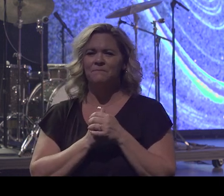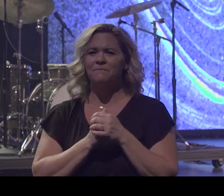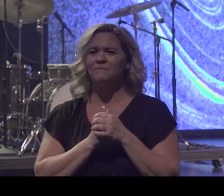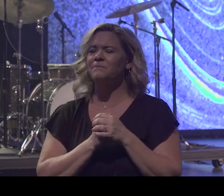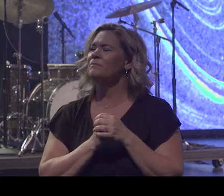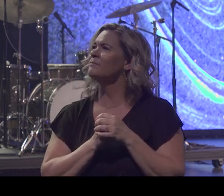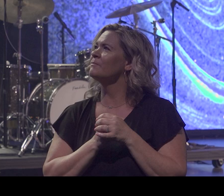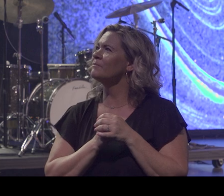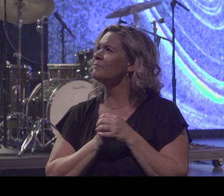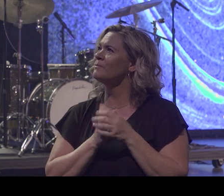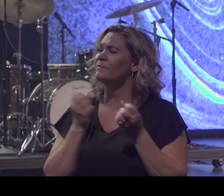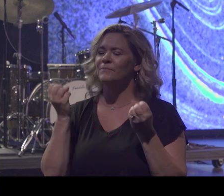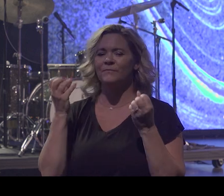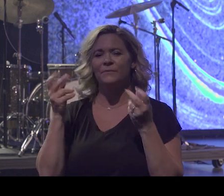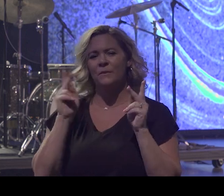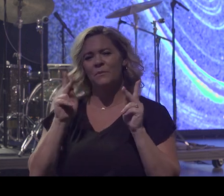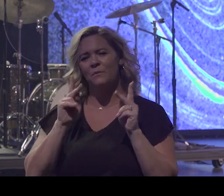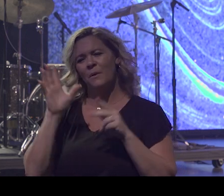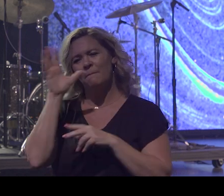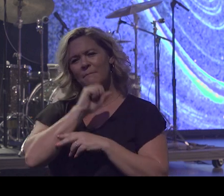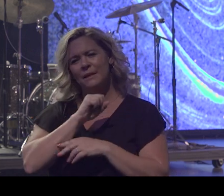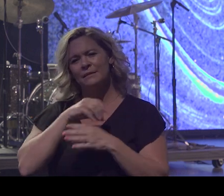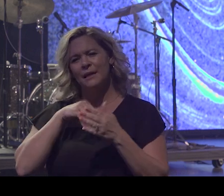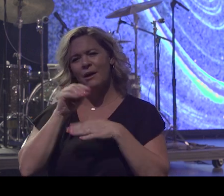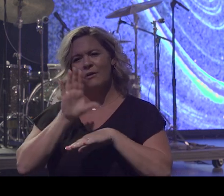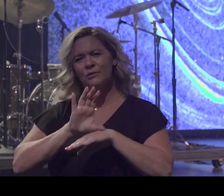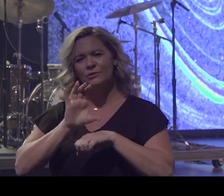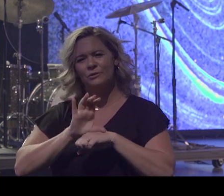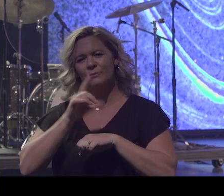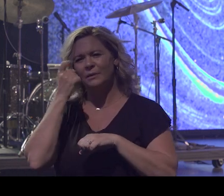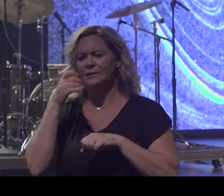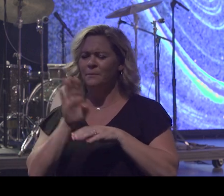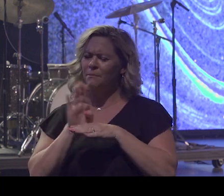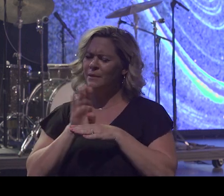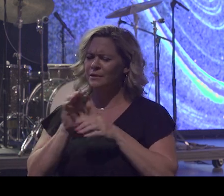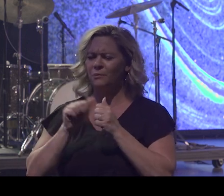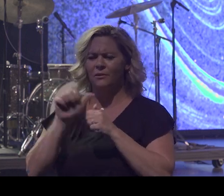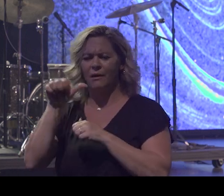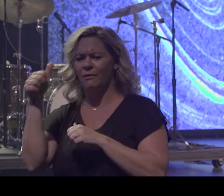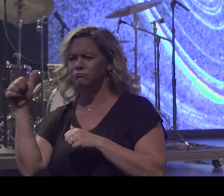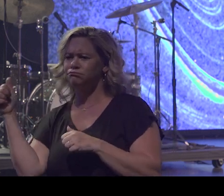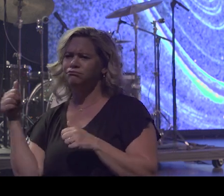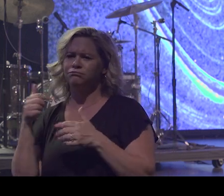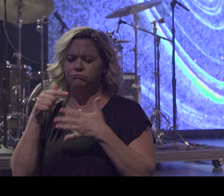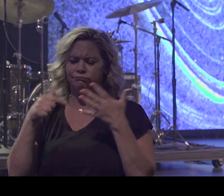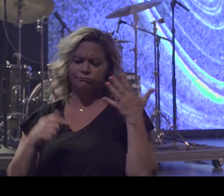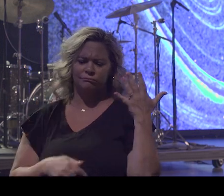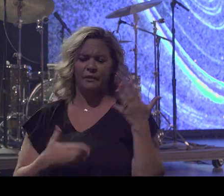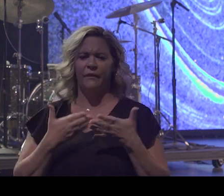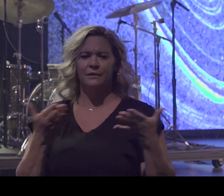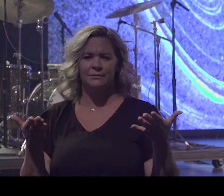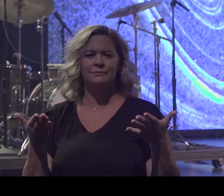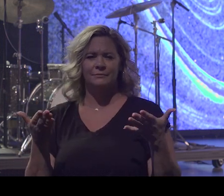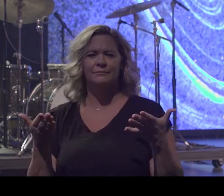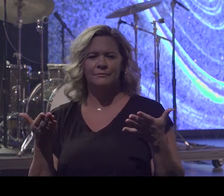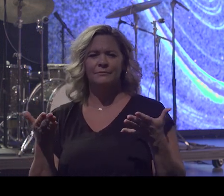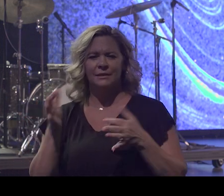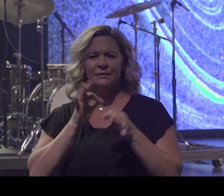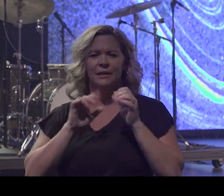So many people miss out on the church because they're too busy. With everything else instead of the church. Well, I'm too busy. My